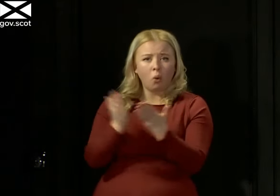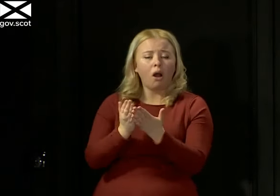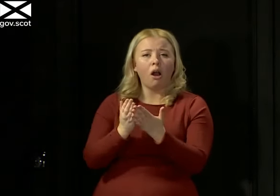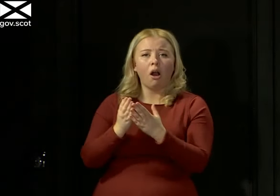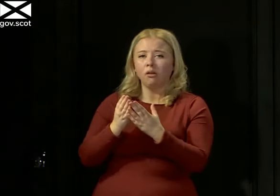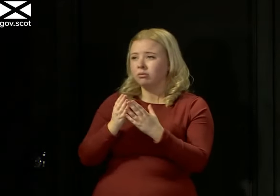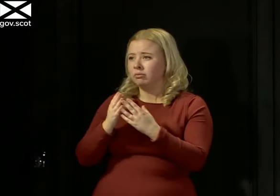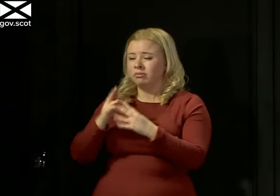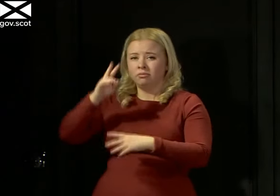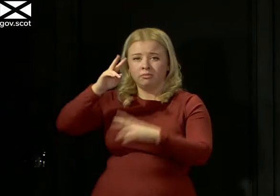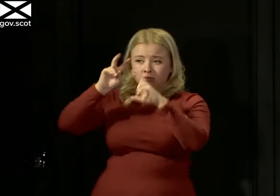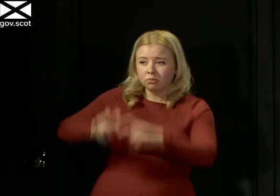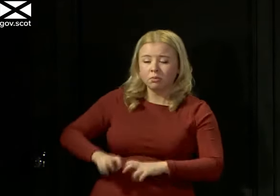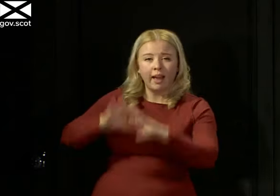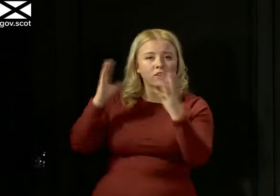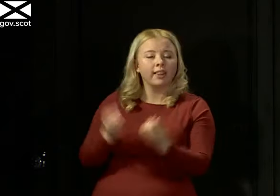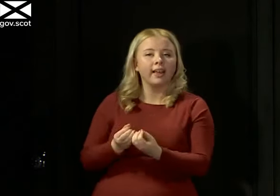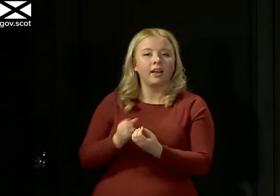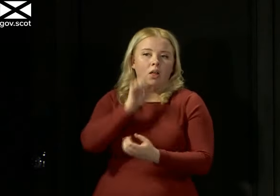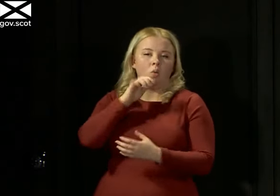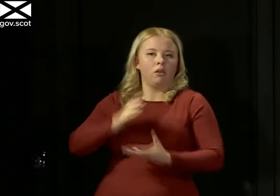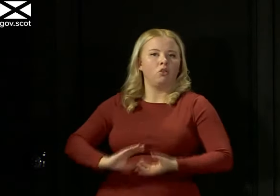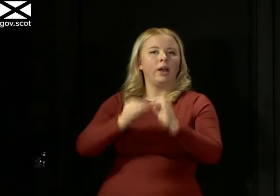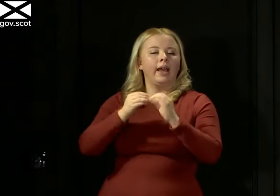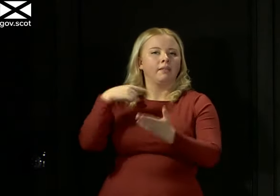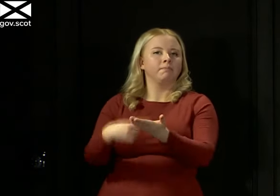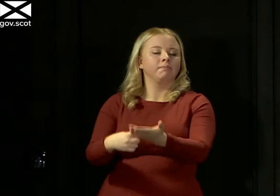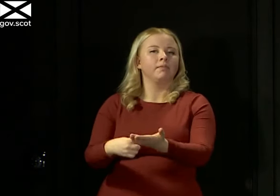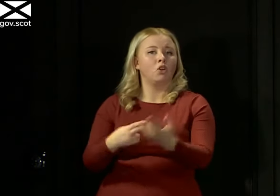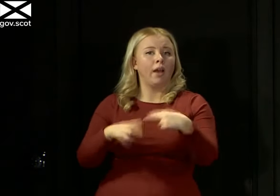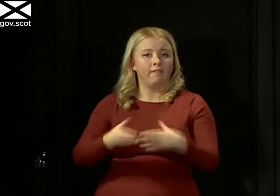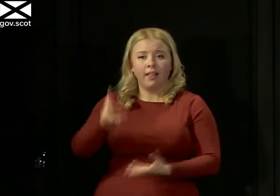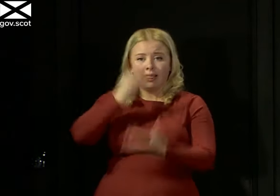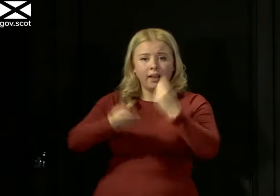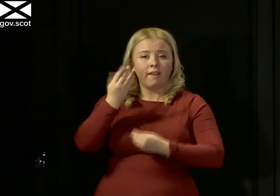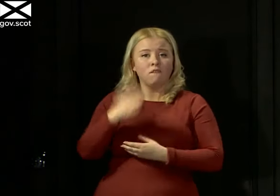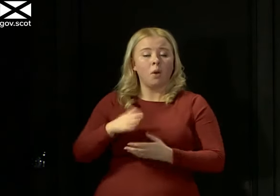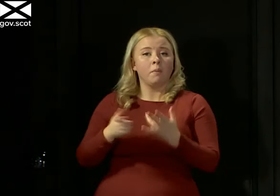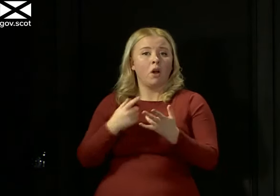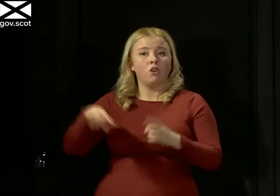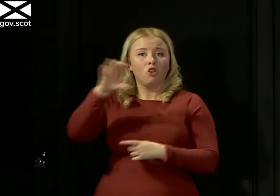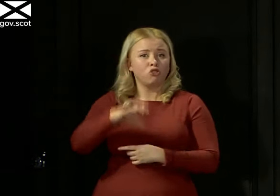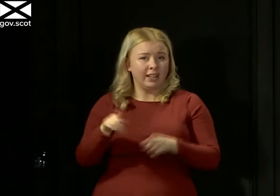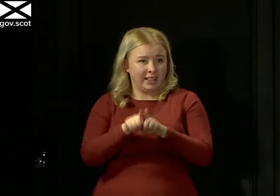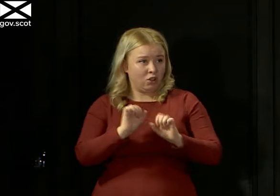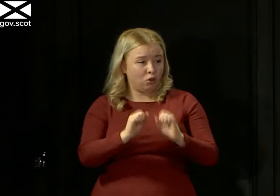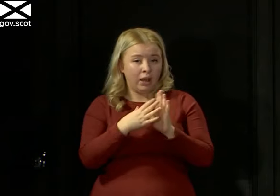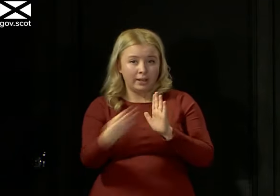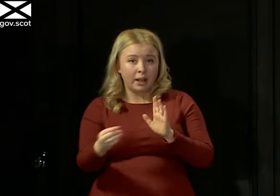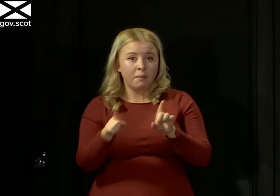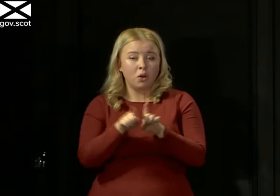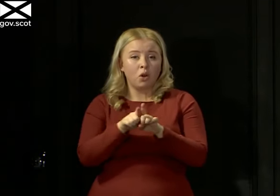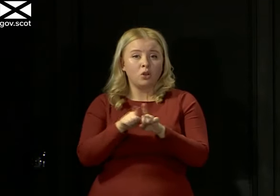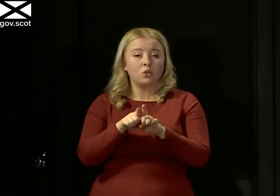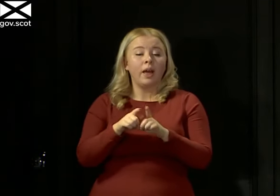formulate their opinions on the basis of that. So if there is learning from other countries, such as the example that